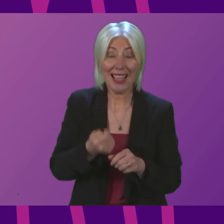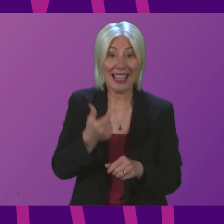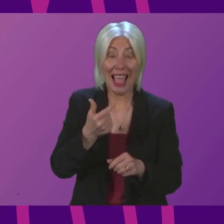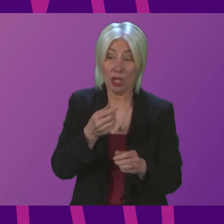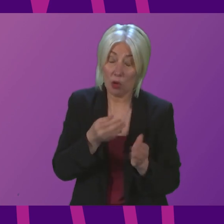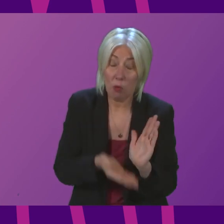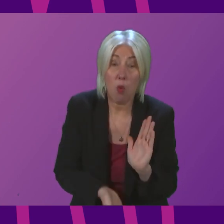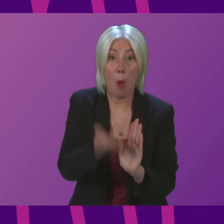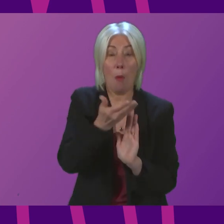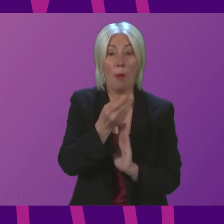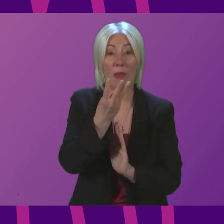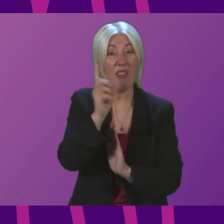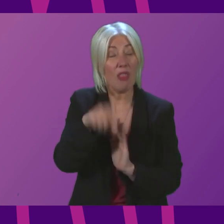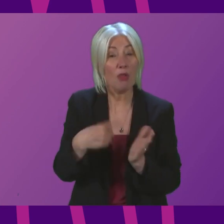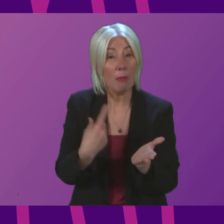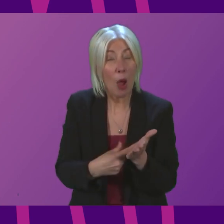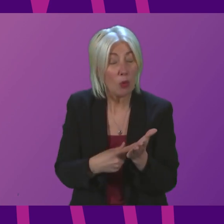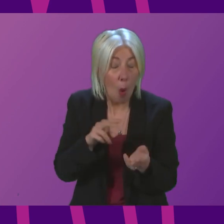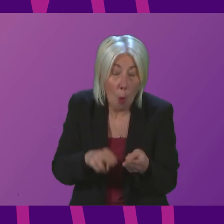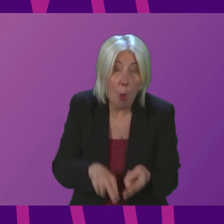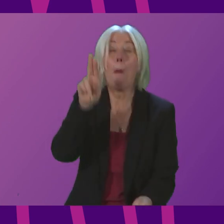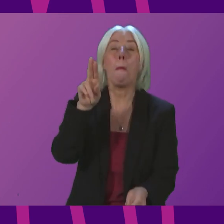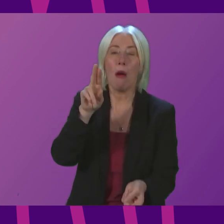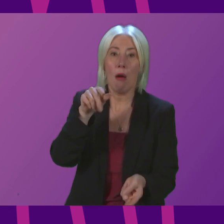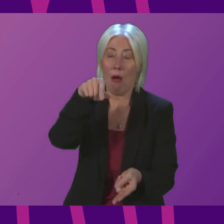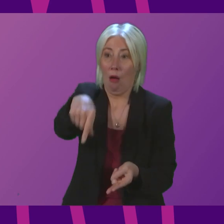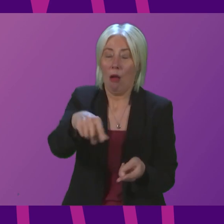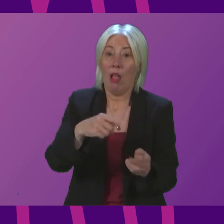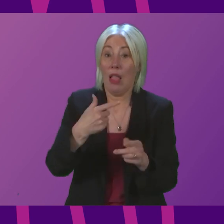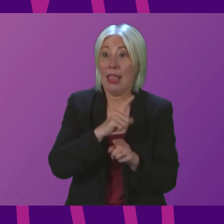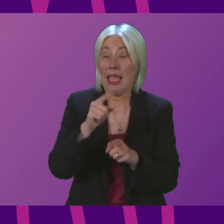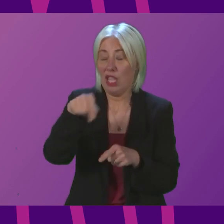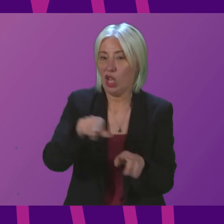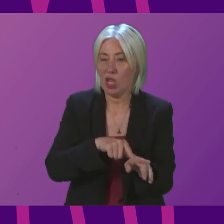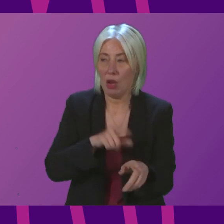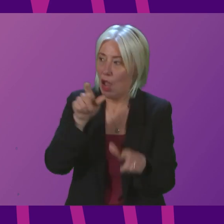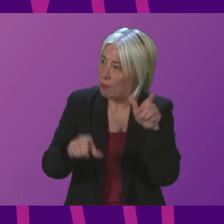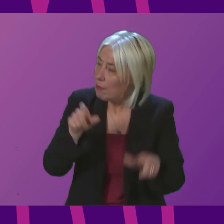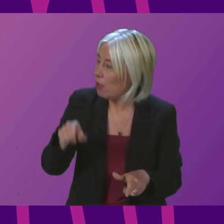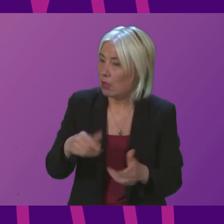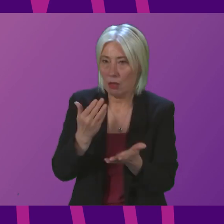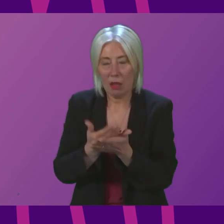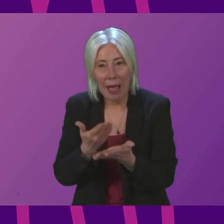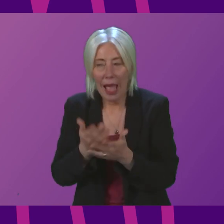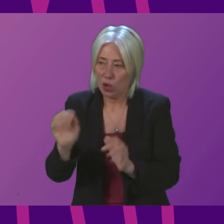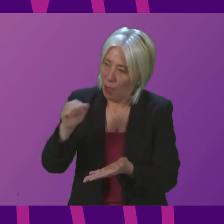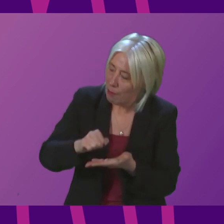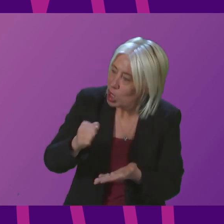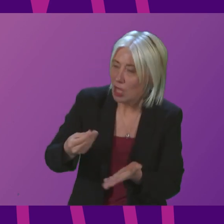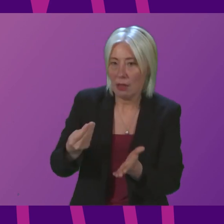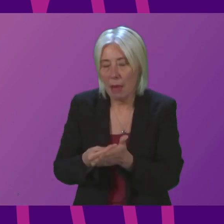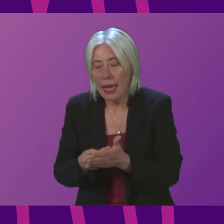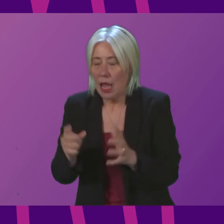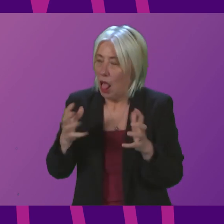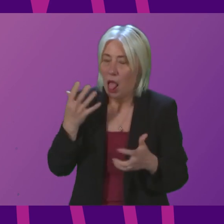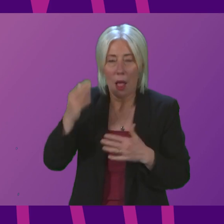£3,000 and exorbitant inflation. Even more people are facing impossible demands on household budgets, and the mental